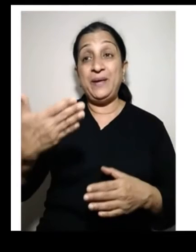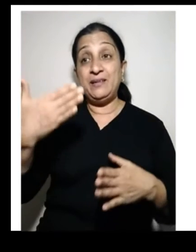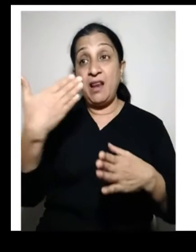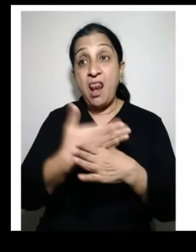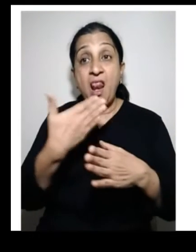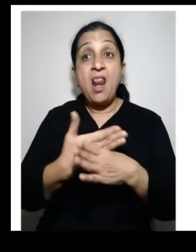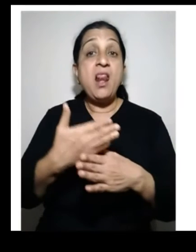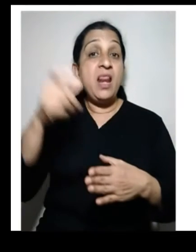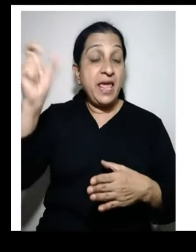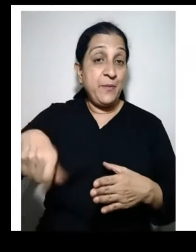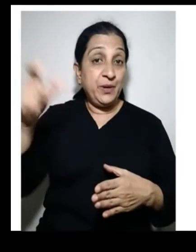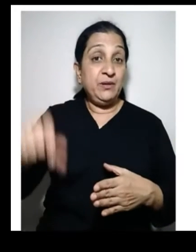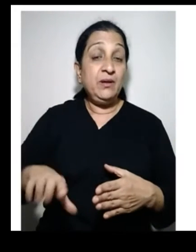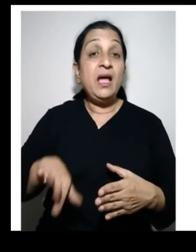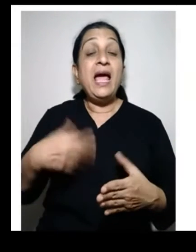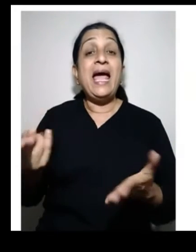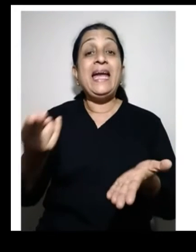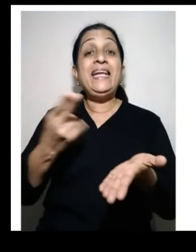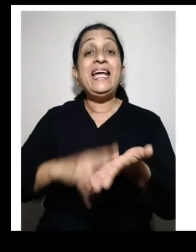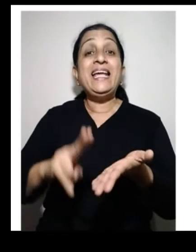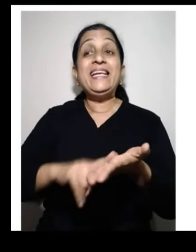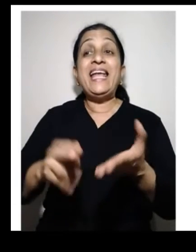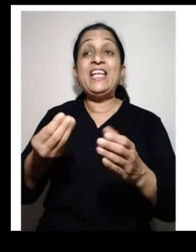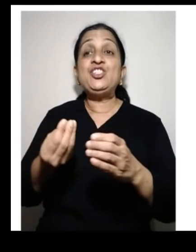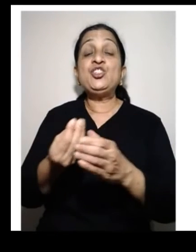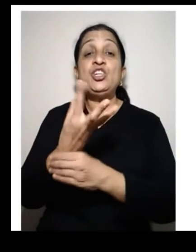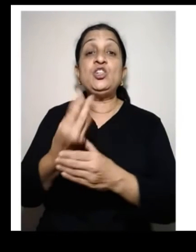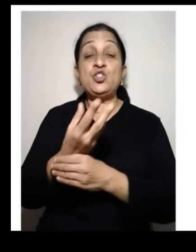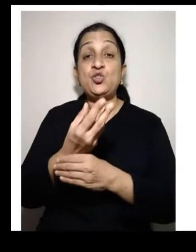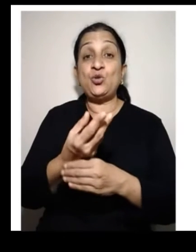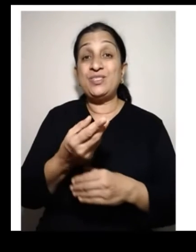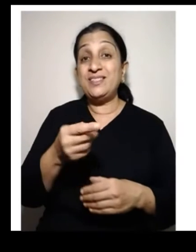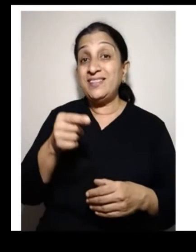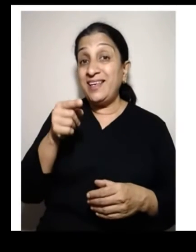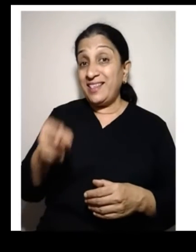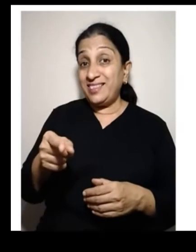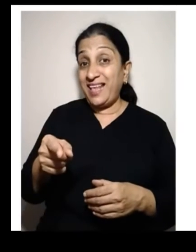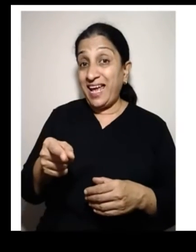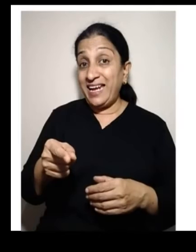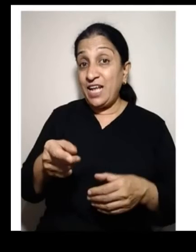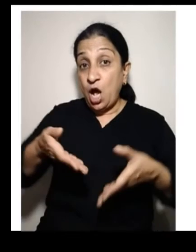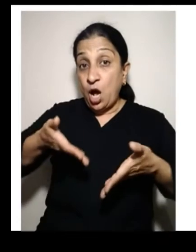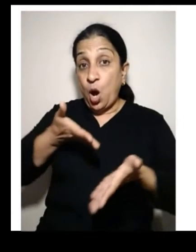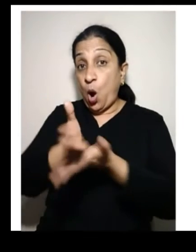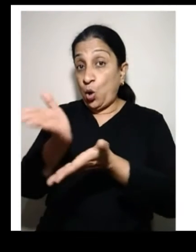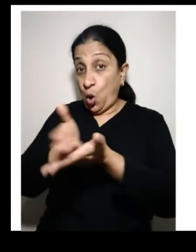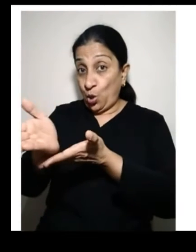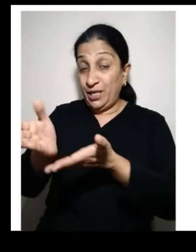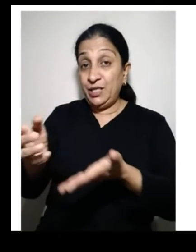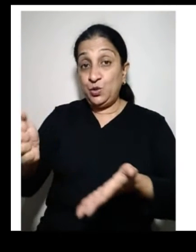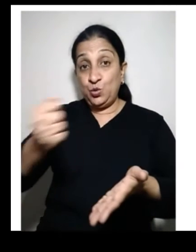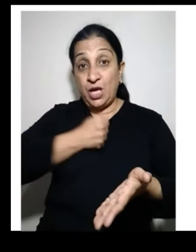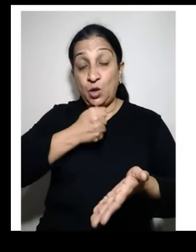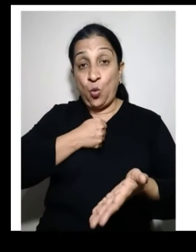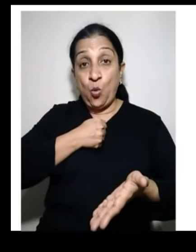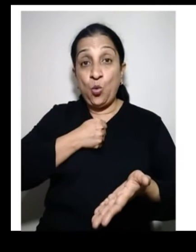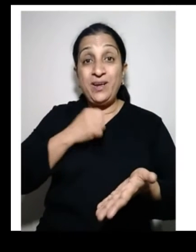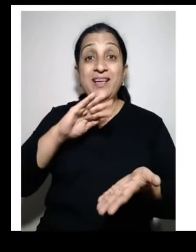resources like capital, labor and natural resources that according to